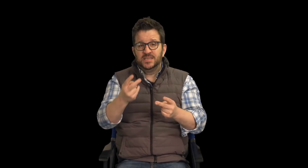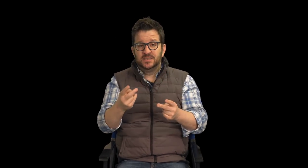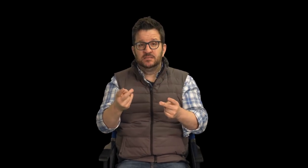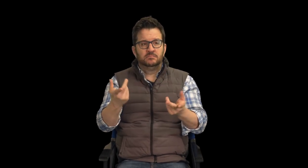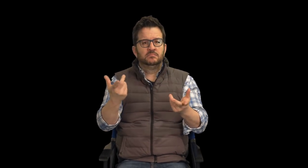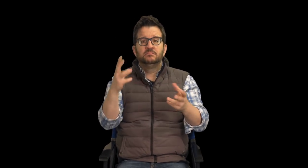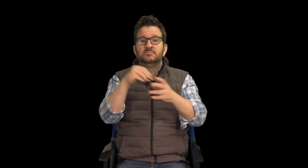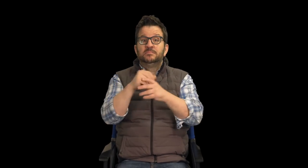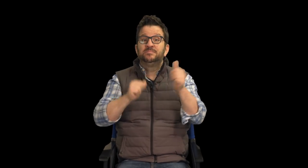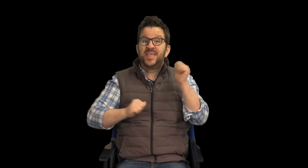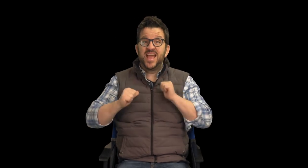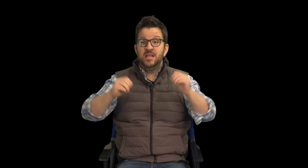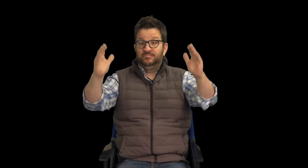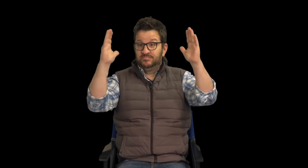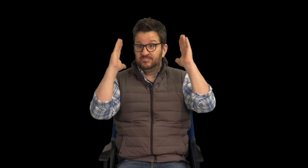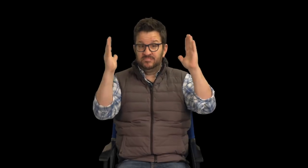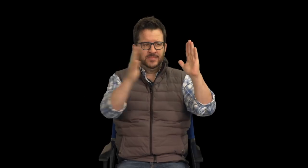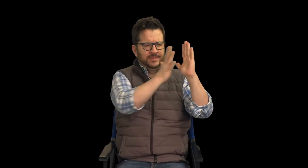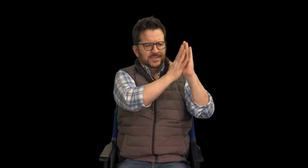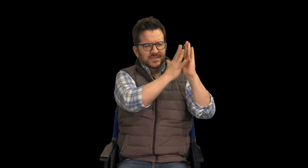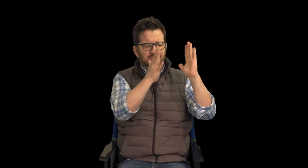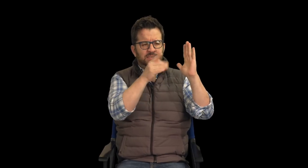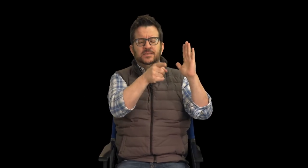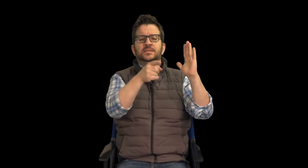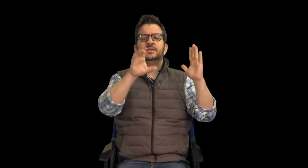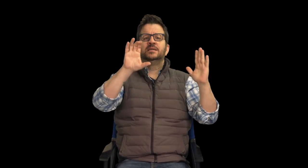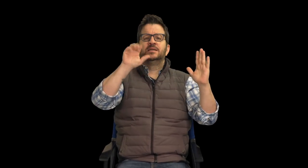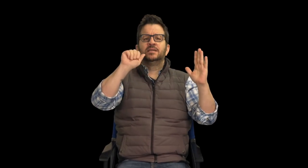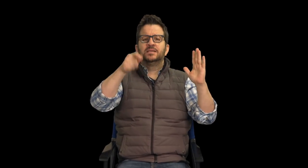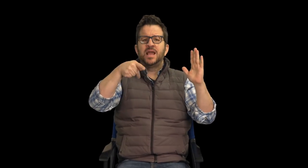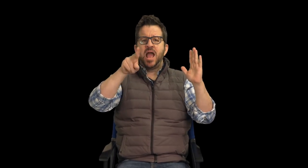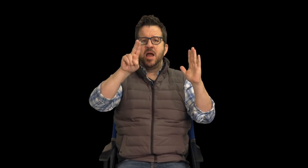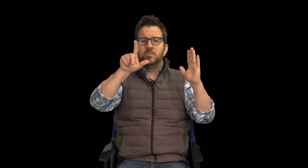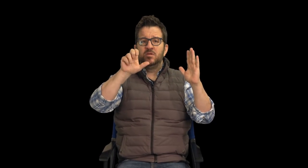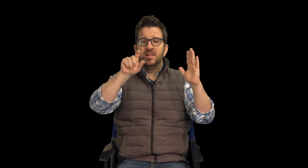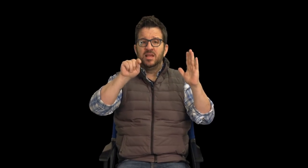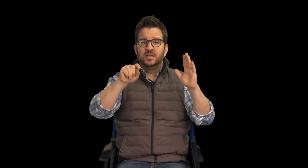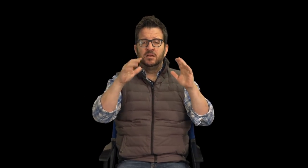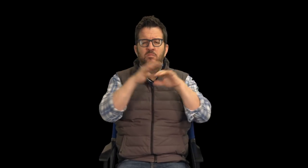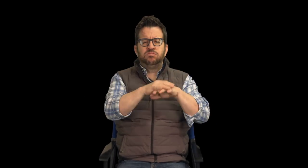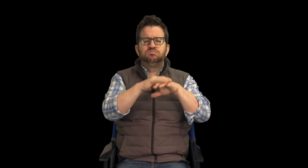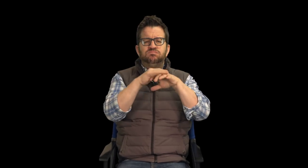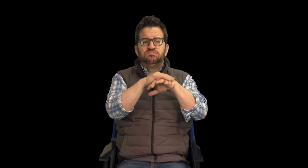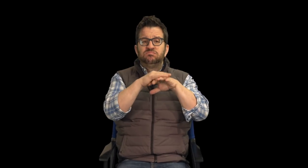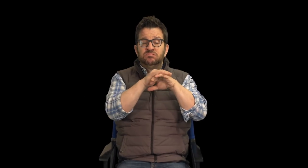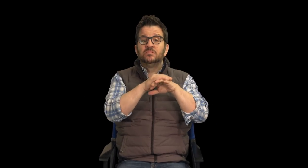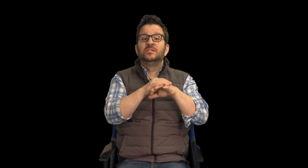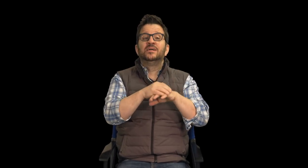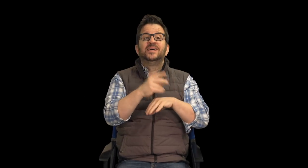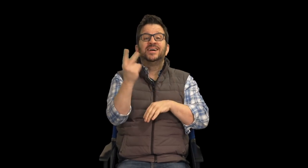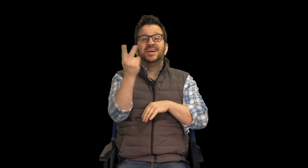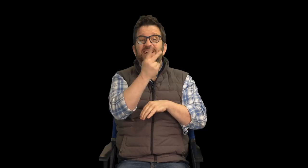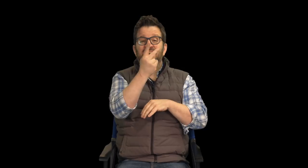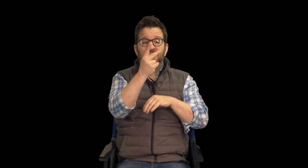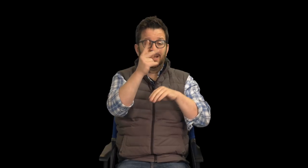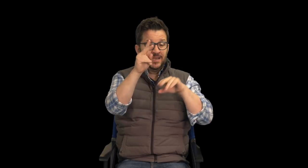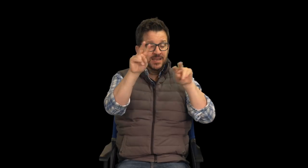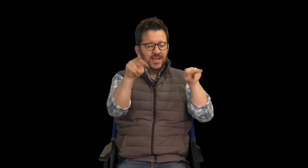For example, in the play, they see each other for the first time at the Capulet party, and